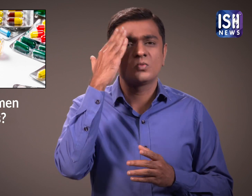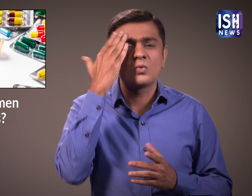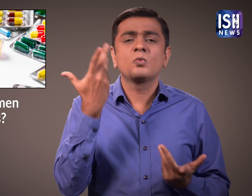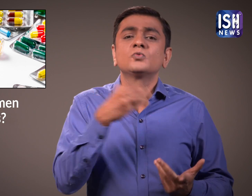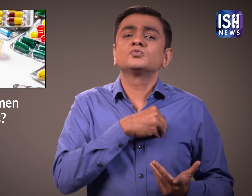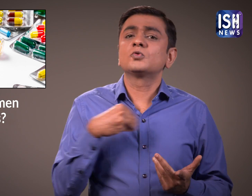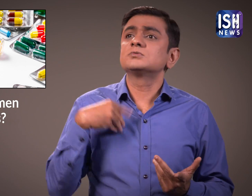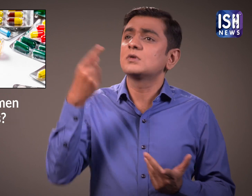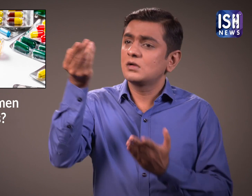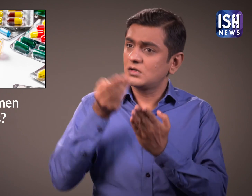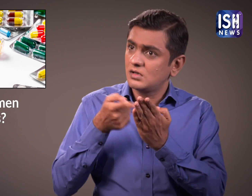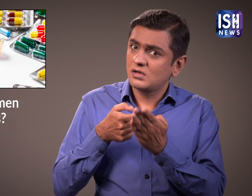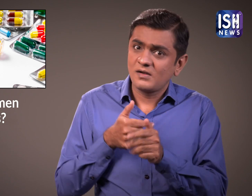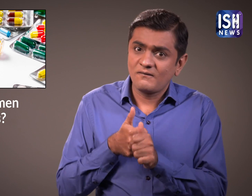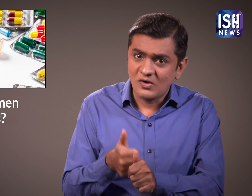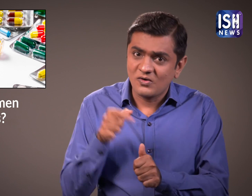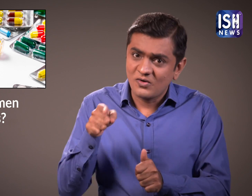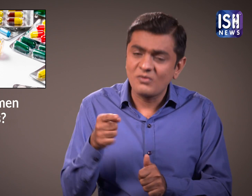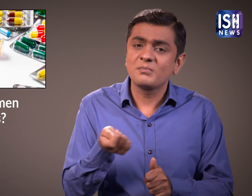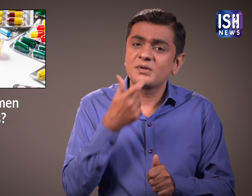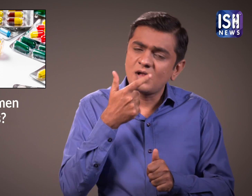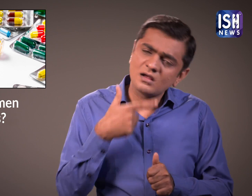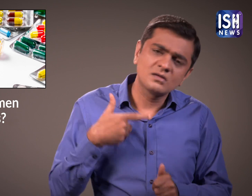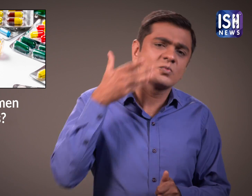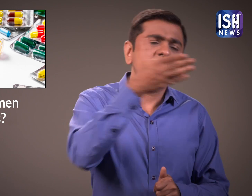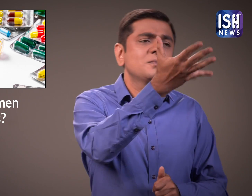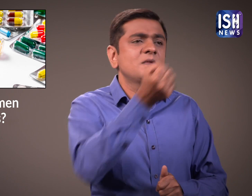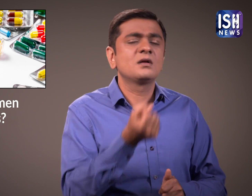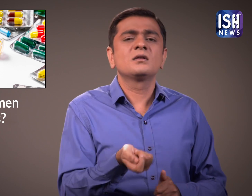However, talk with your doctor before taking the medication.